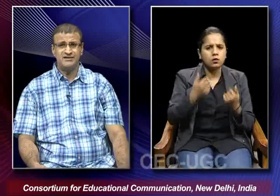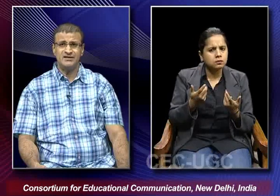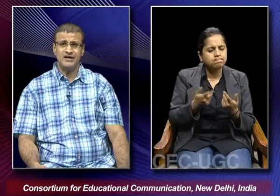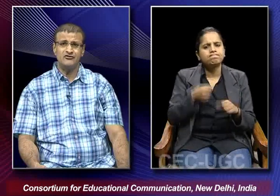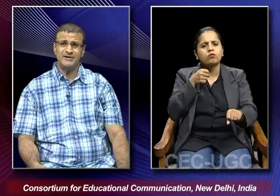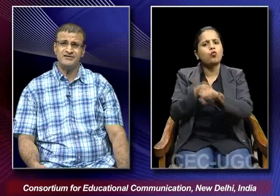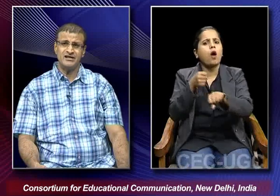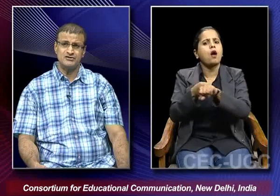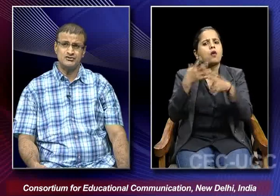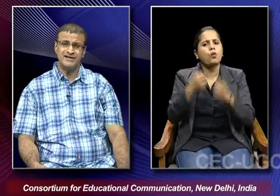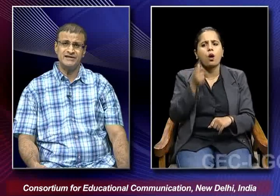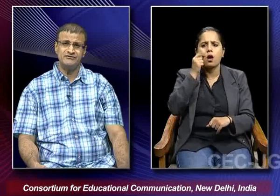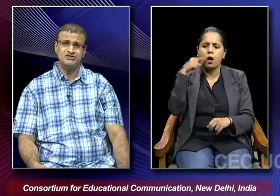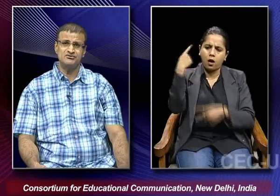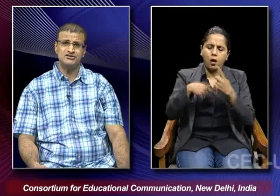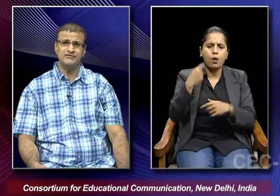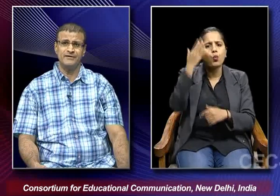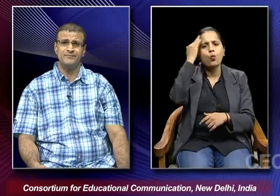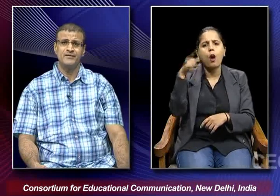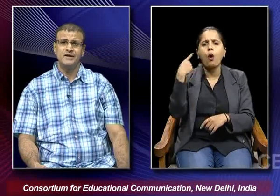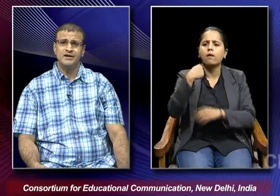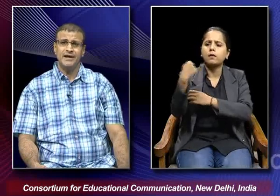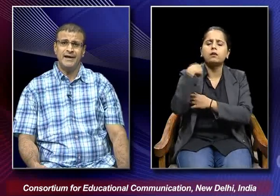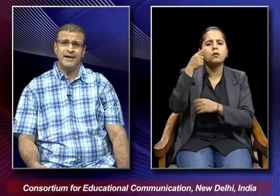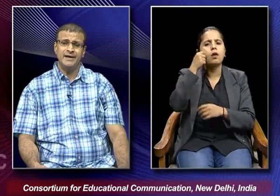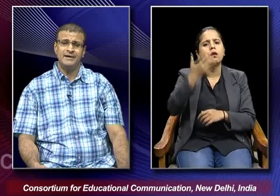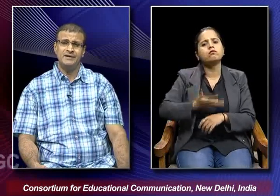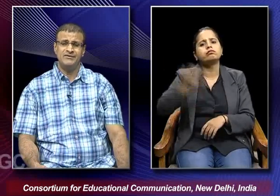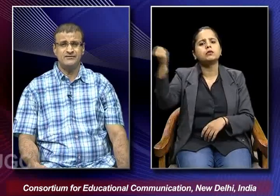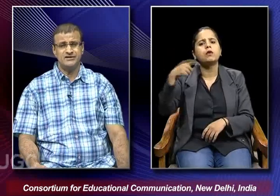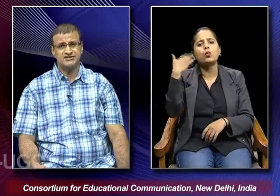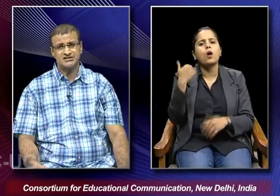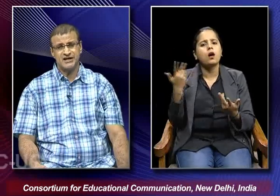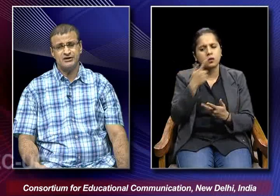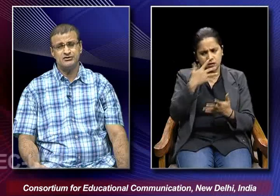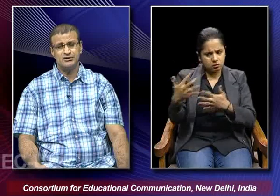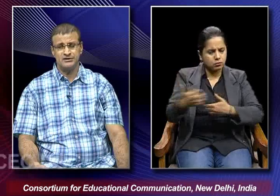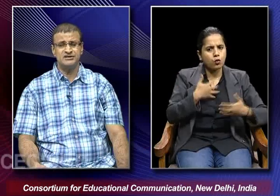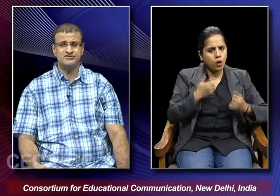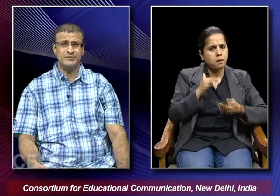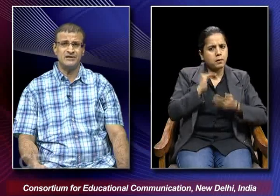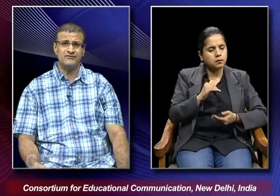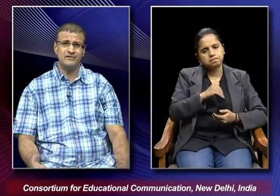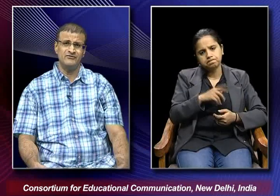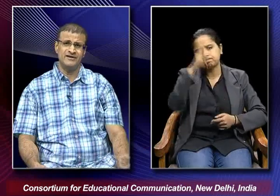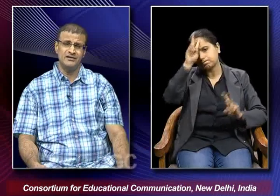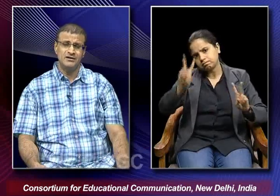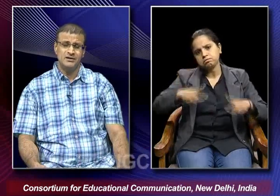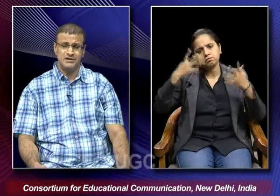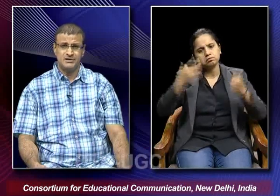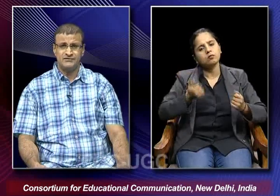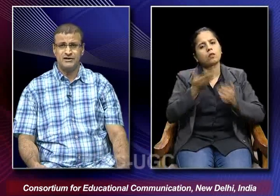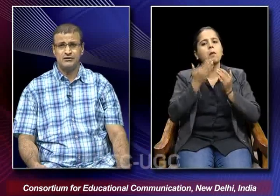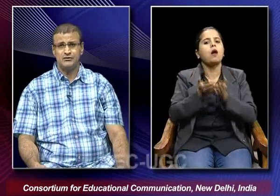fight the kind of patriarchal society in which she was living. And whenever such kind in this particular film when